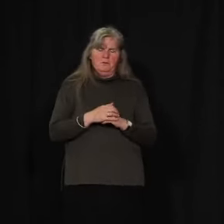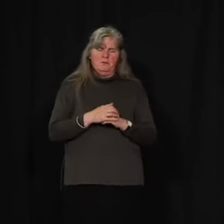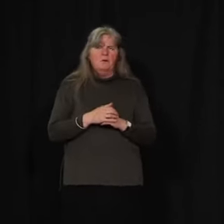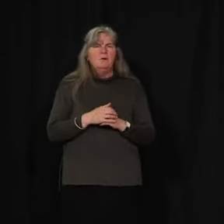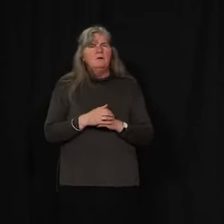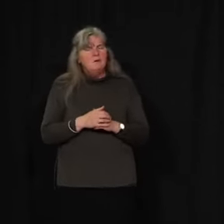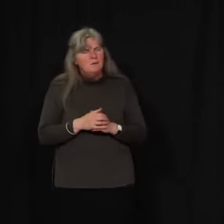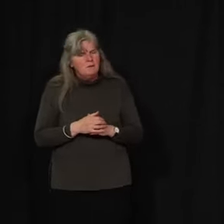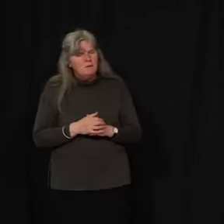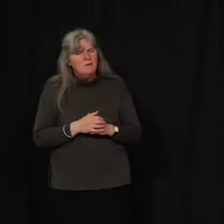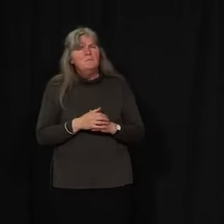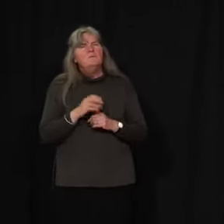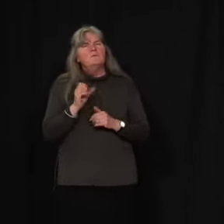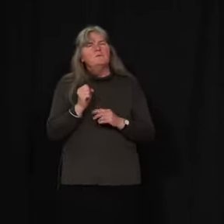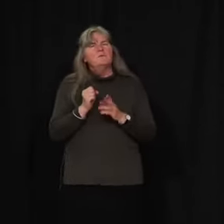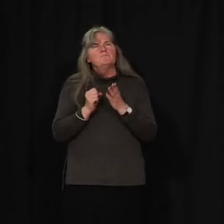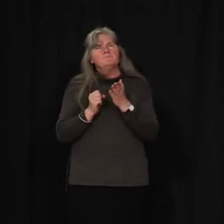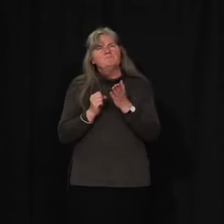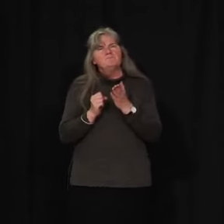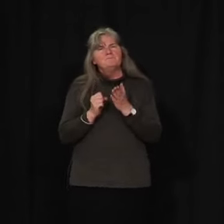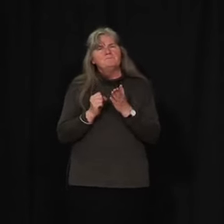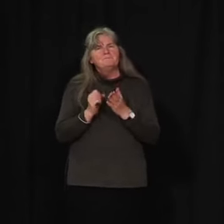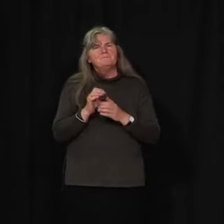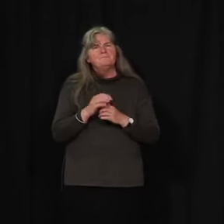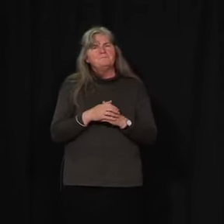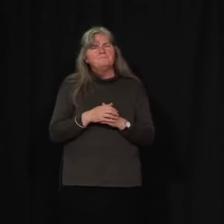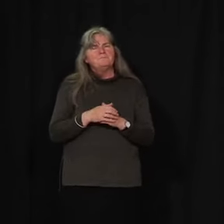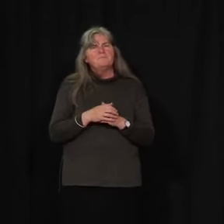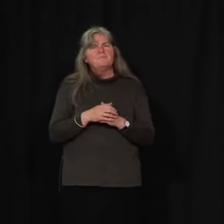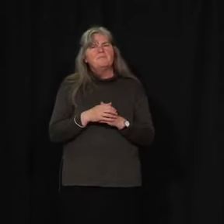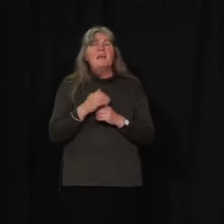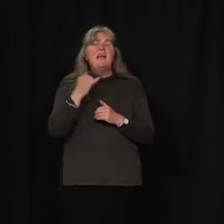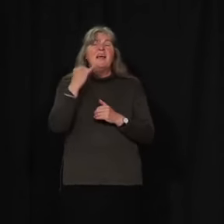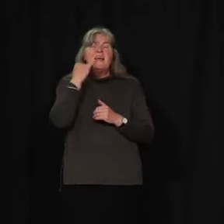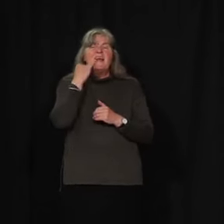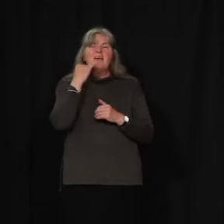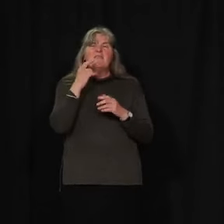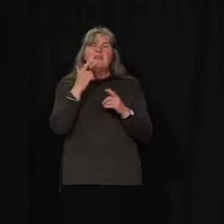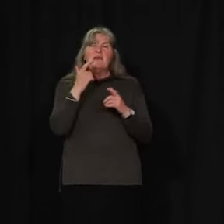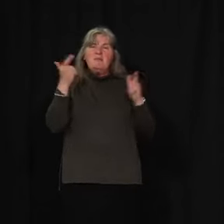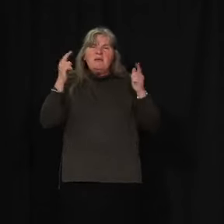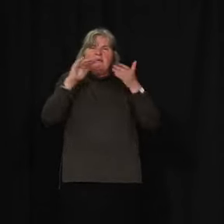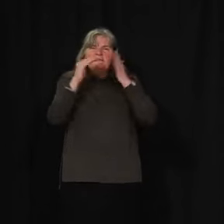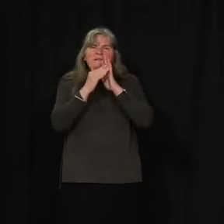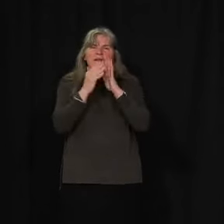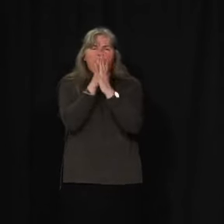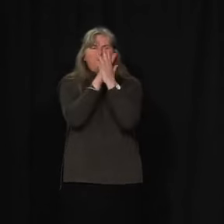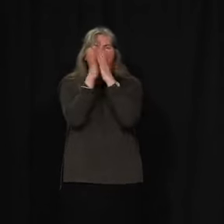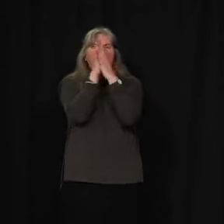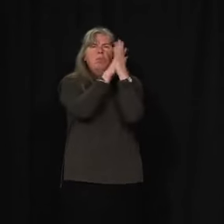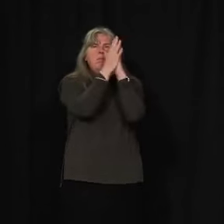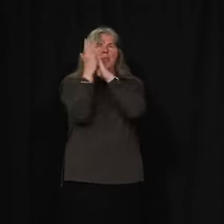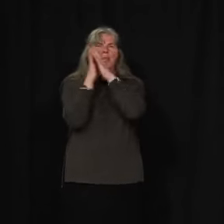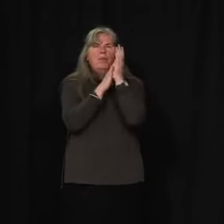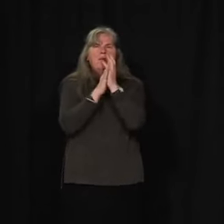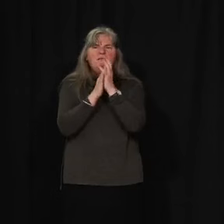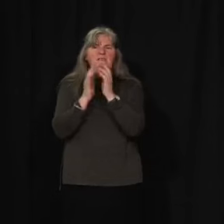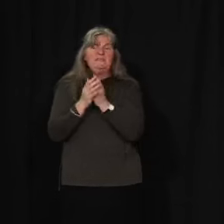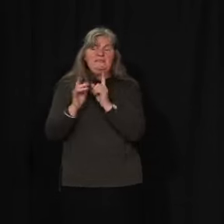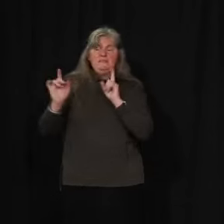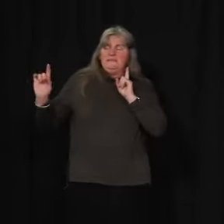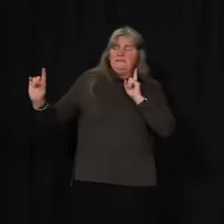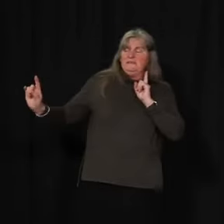So when you think of more densely urban areas where it may be hard to maintain physical